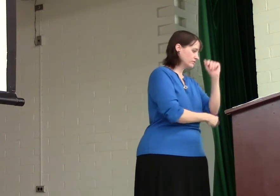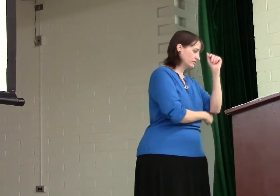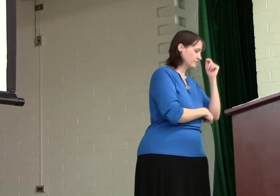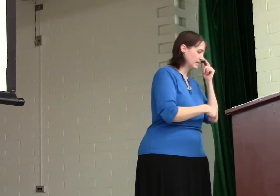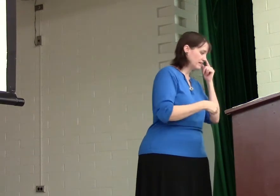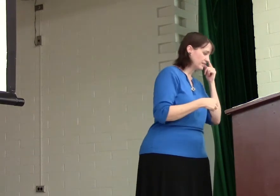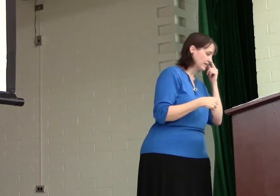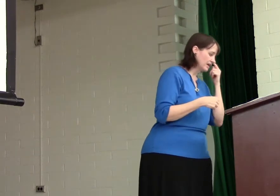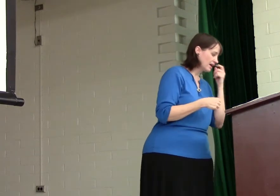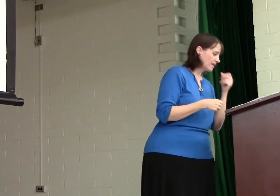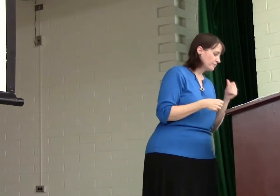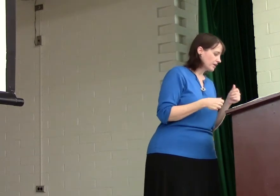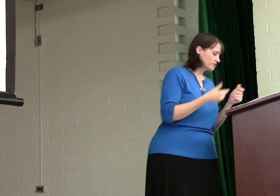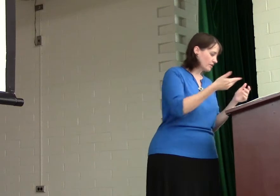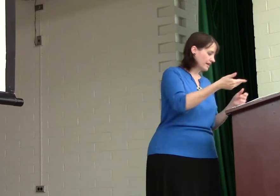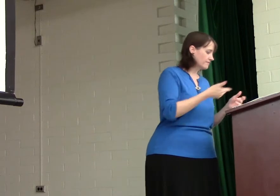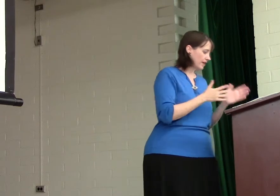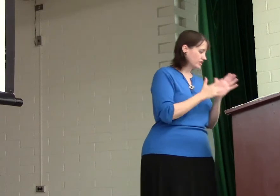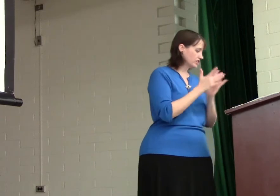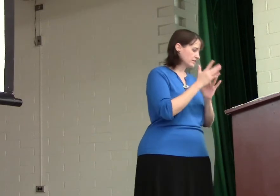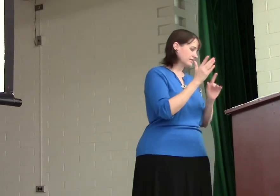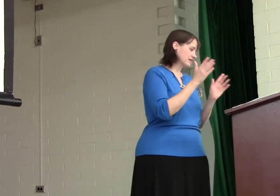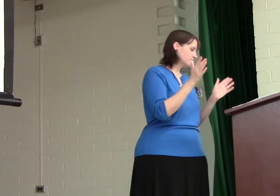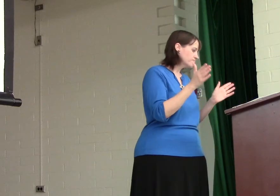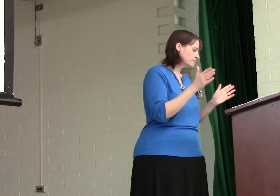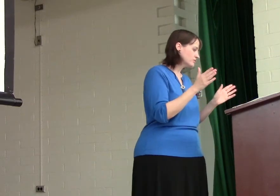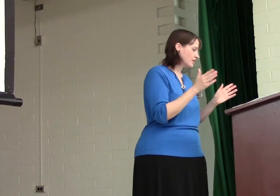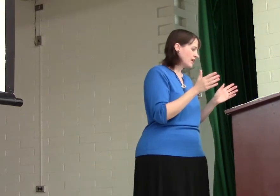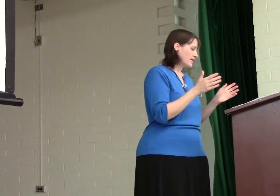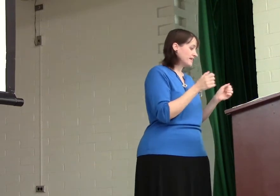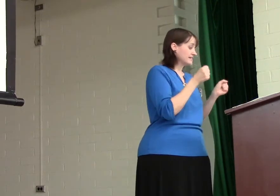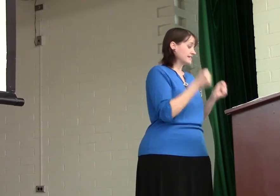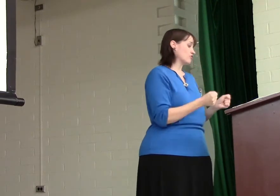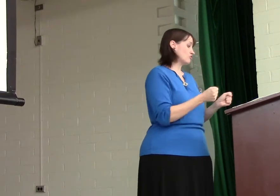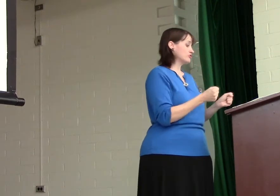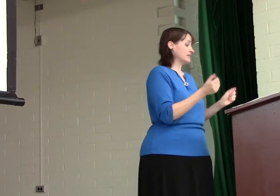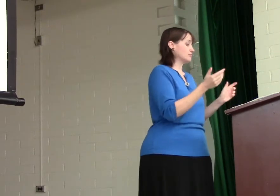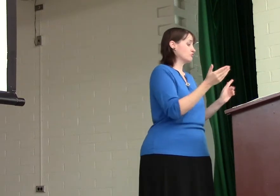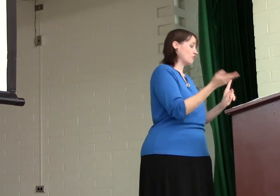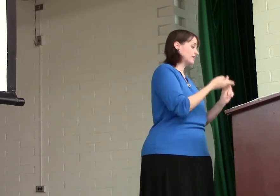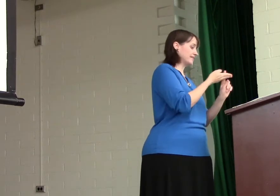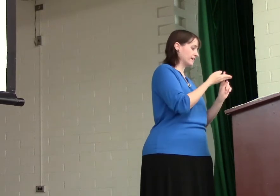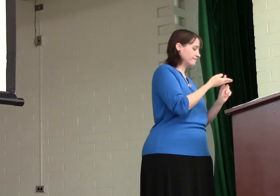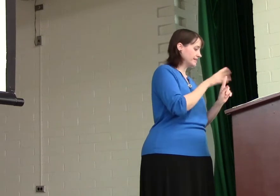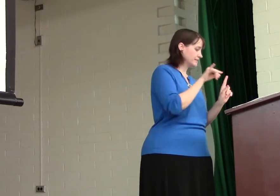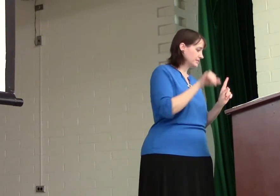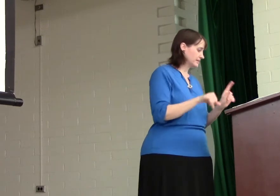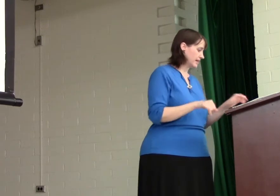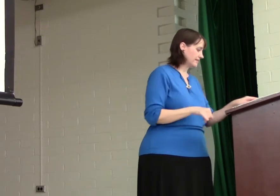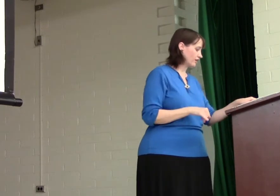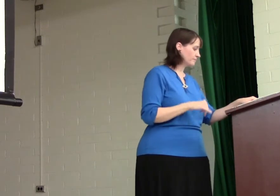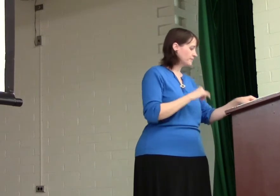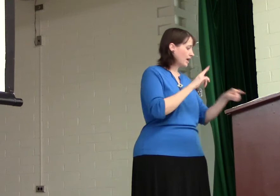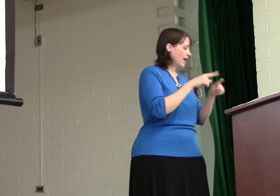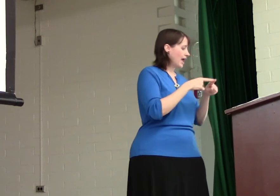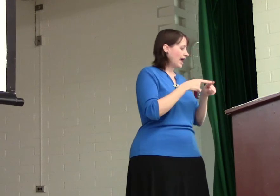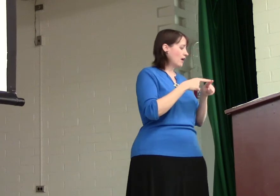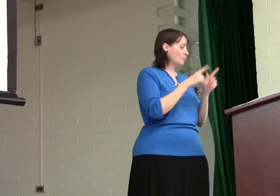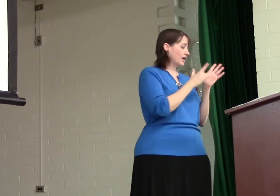going to be evening. And so, they invite Jesus. They, they said, they urged him strongly. They convinced him to stay there. And when